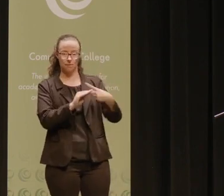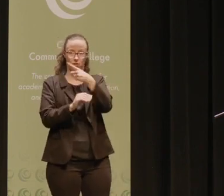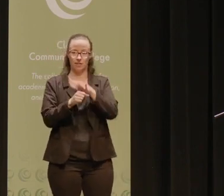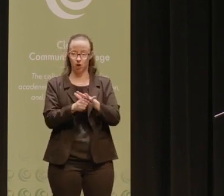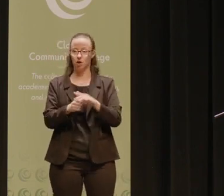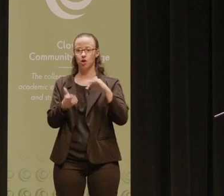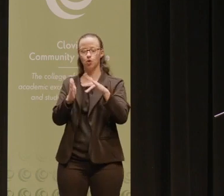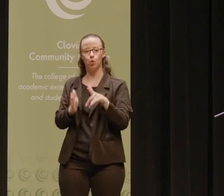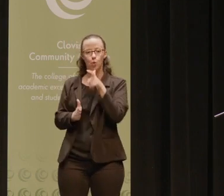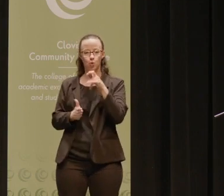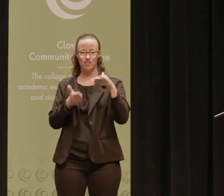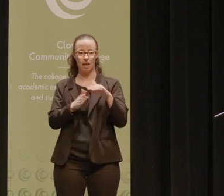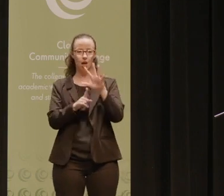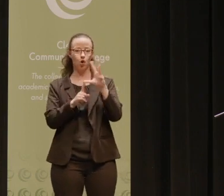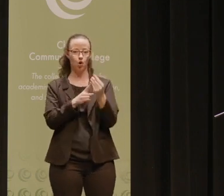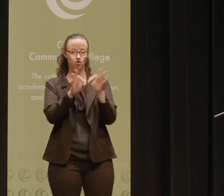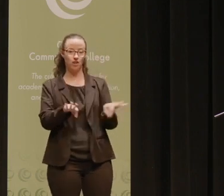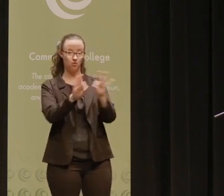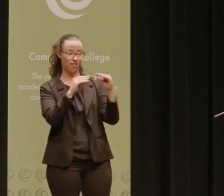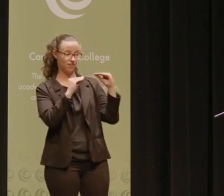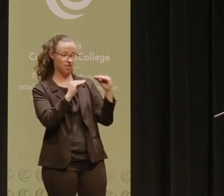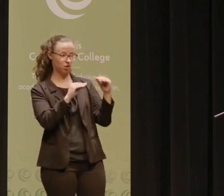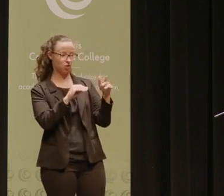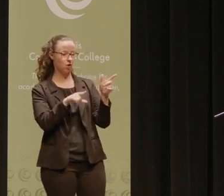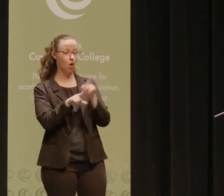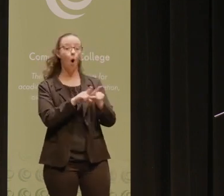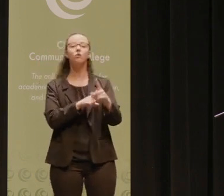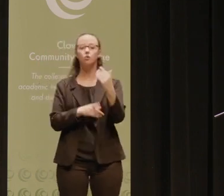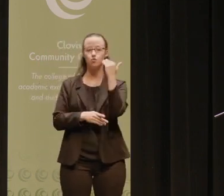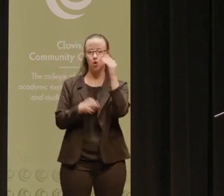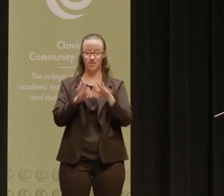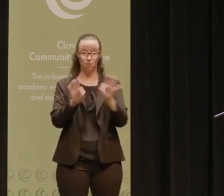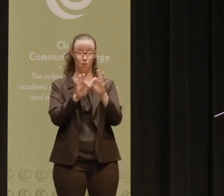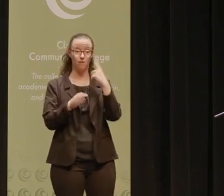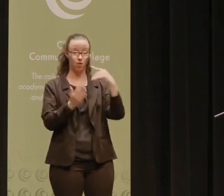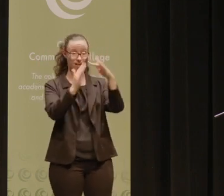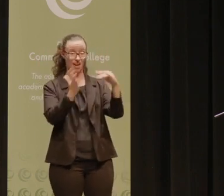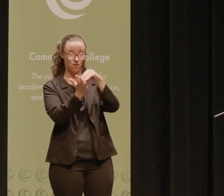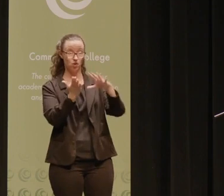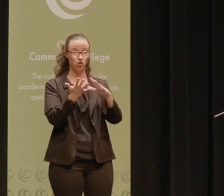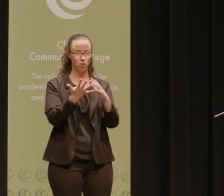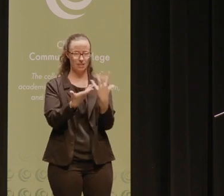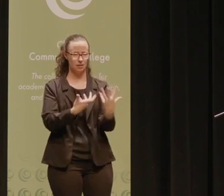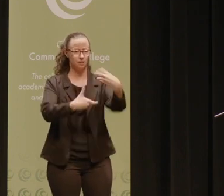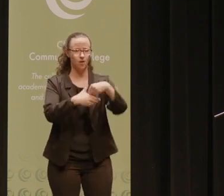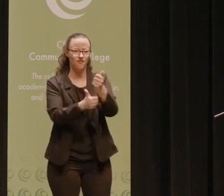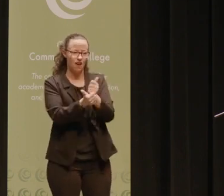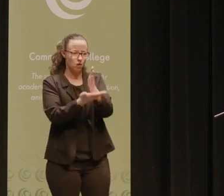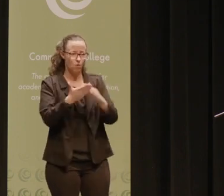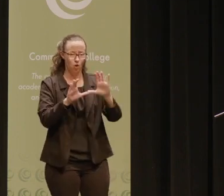Scholars who study culturally relevant teaching also contend that it is important to center diverse students in every aspect of the course,